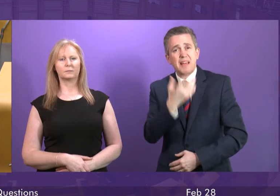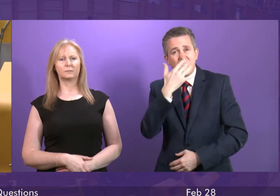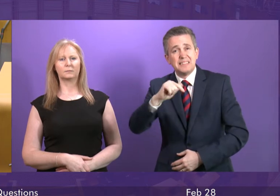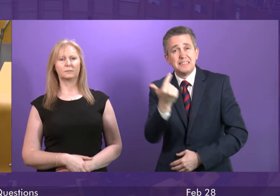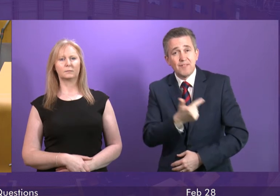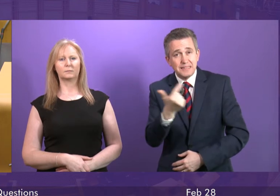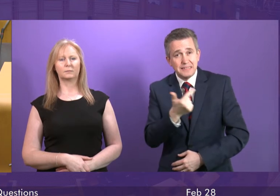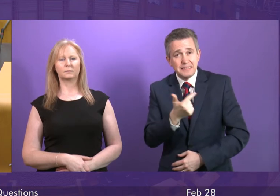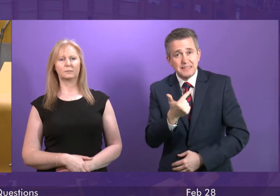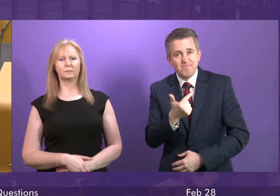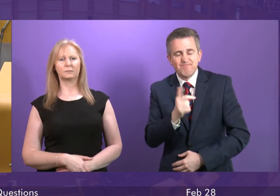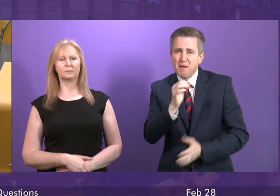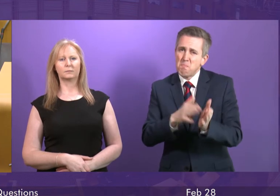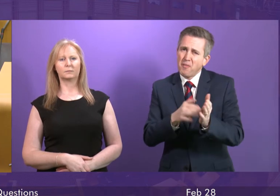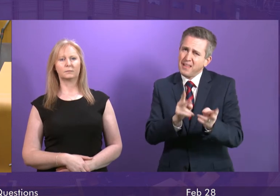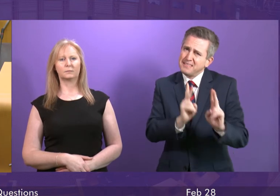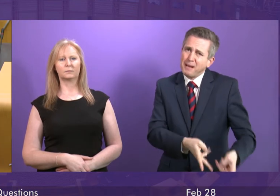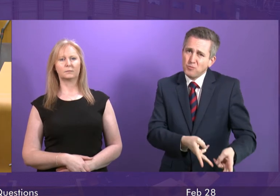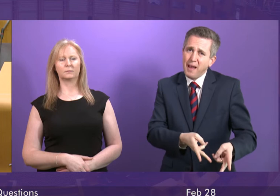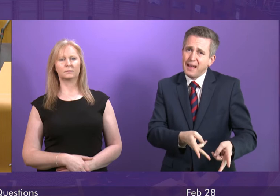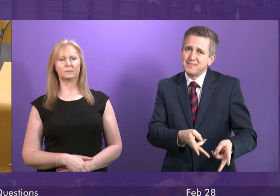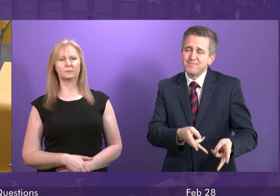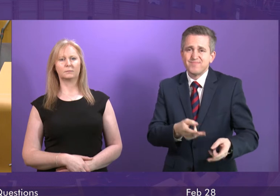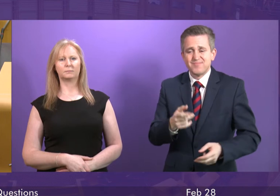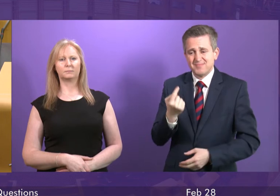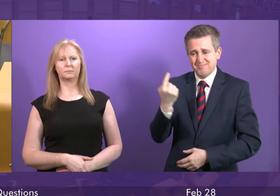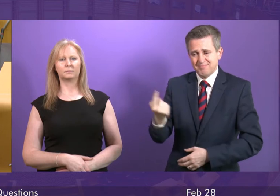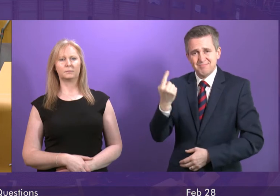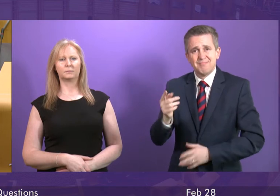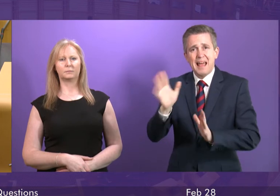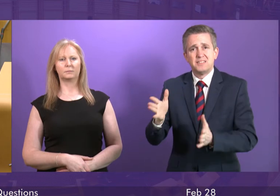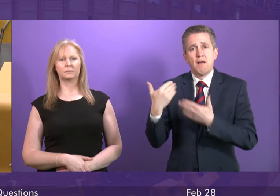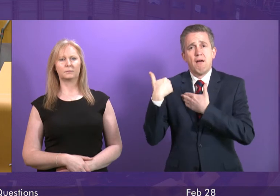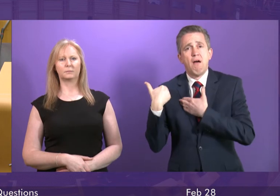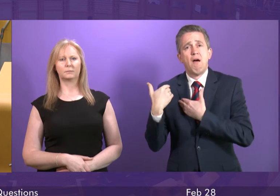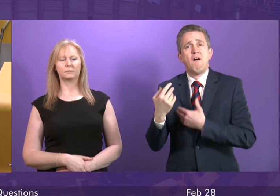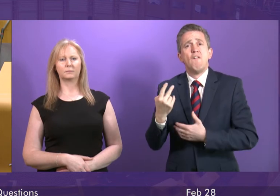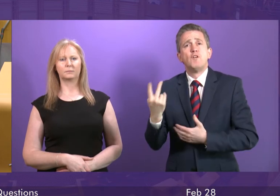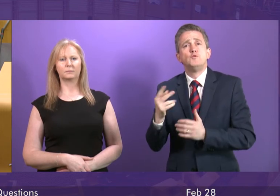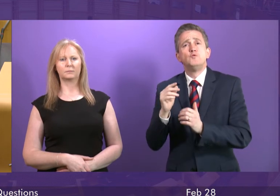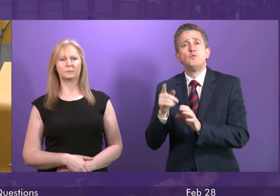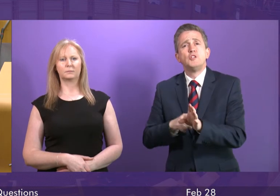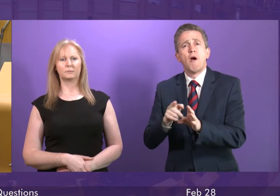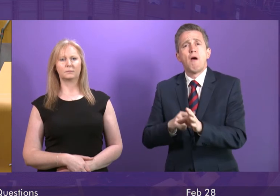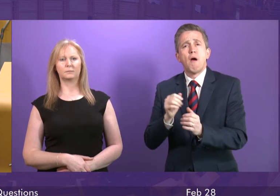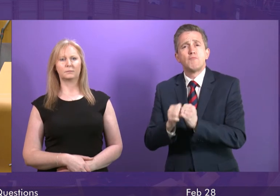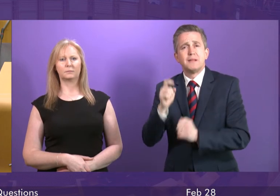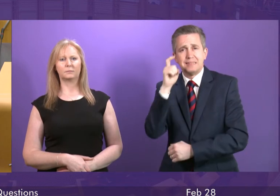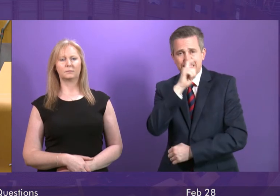and after the tragic death of her mother, my constituent took on the responsibility for caring for two of her younger siblings. North Lanarkshire